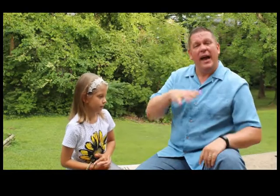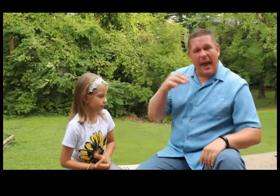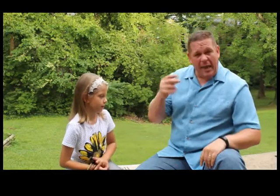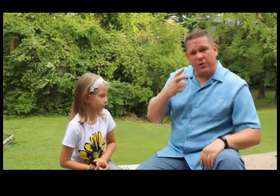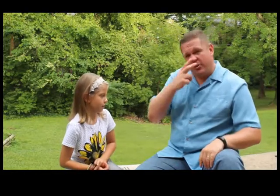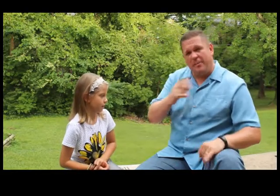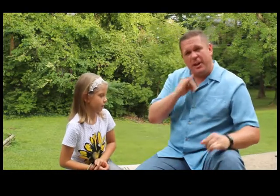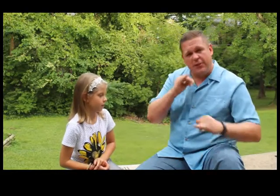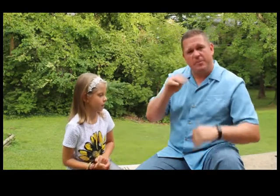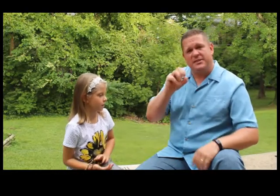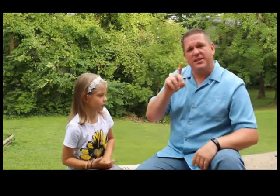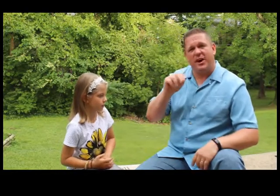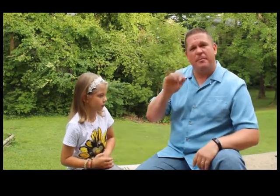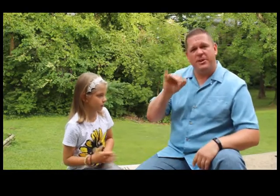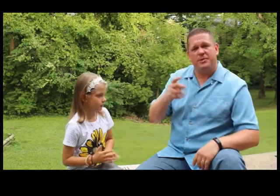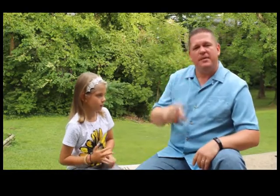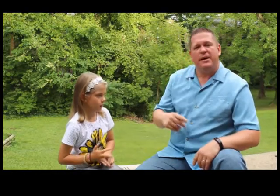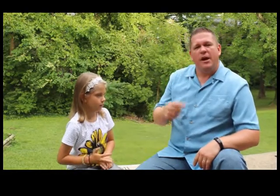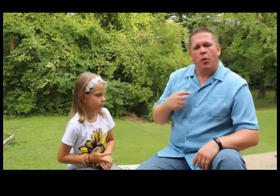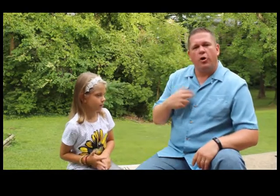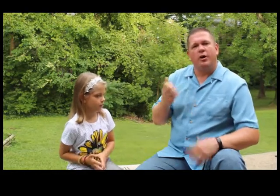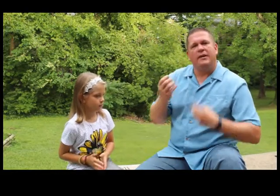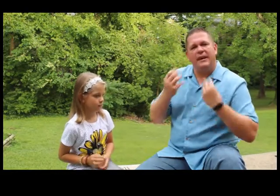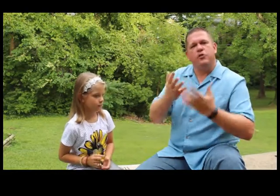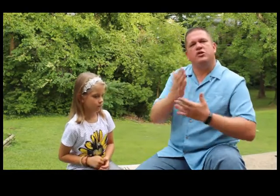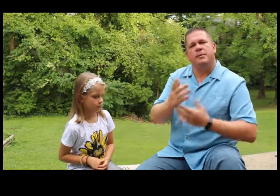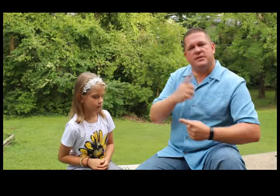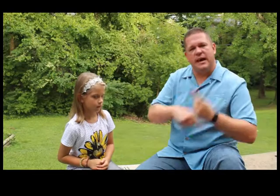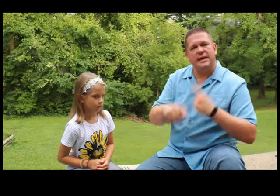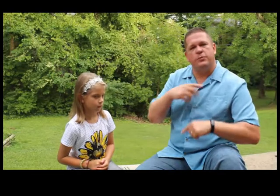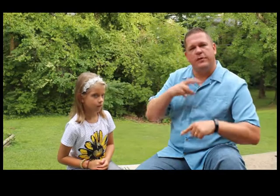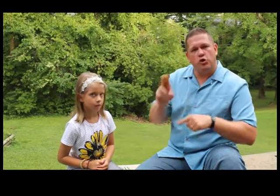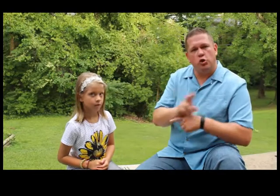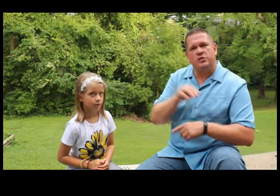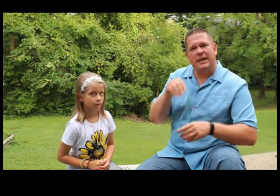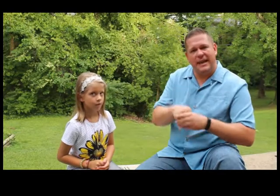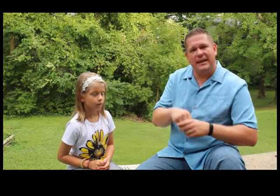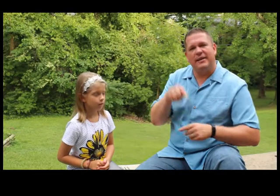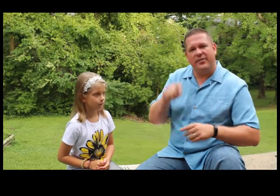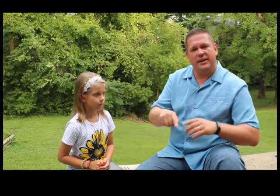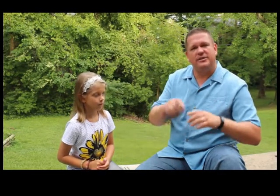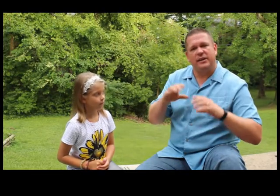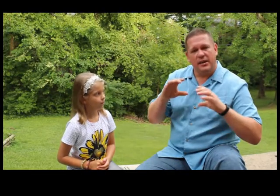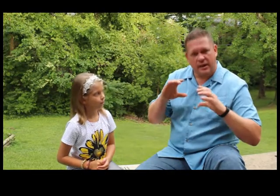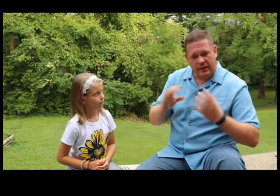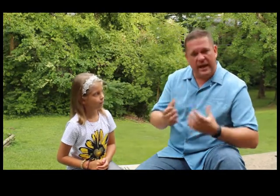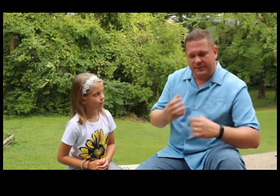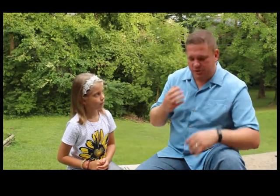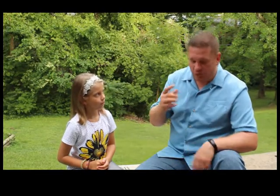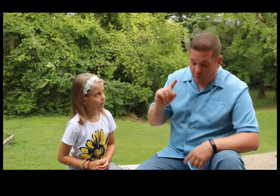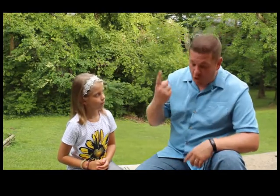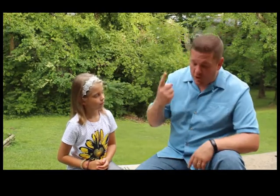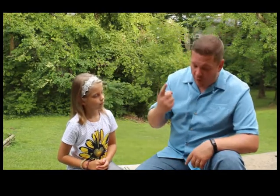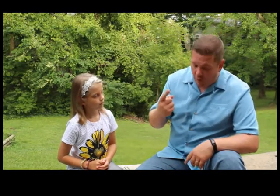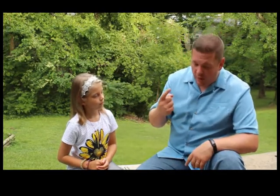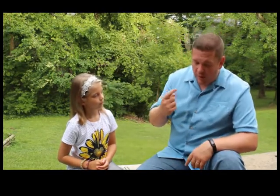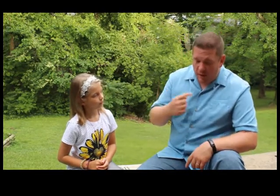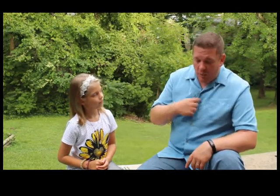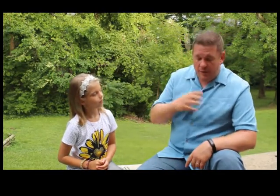and you saw me interview Miss Donna Bishop, we're going to give you some of the signs that we've used in this class. So first of all, we